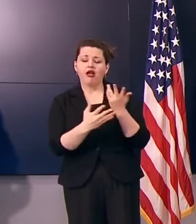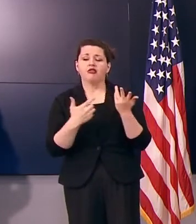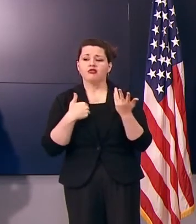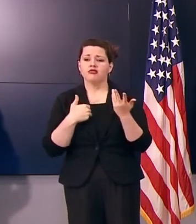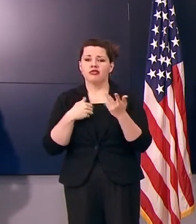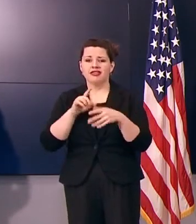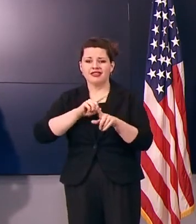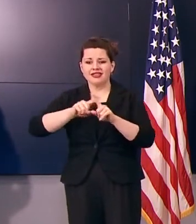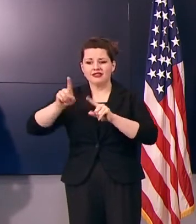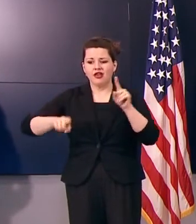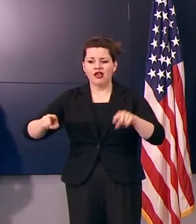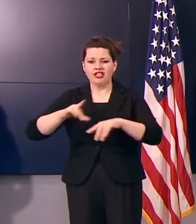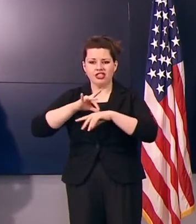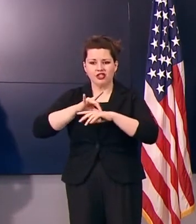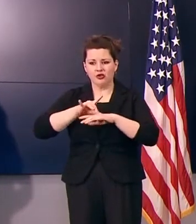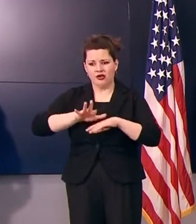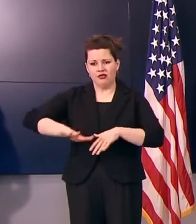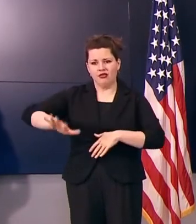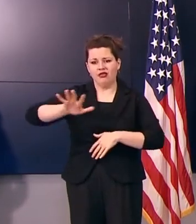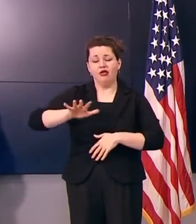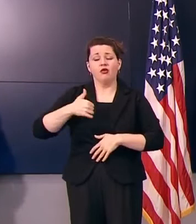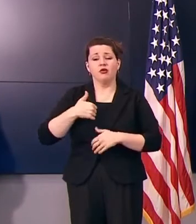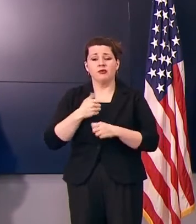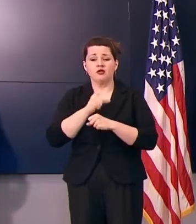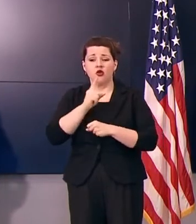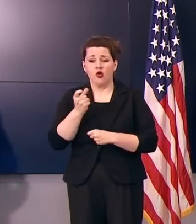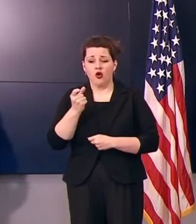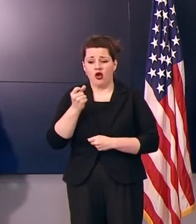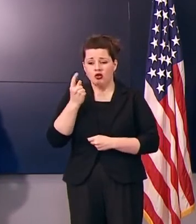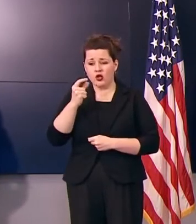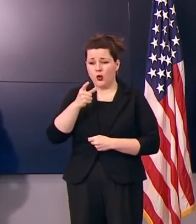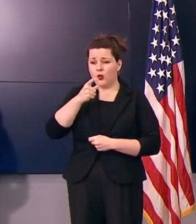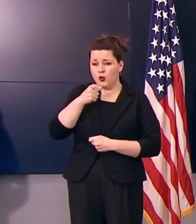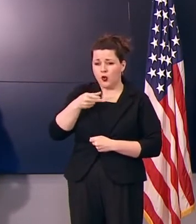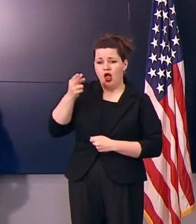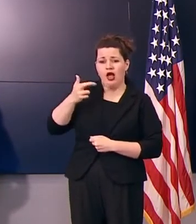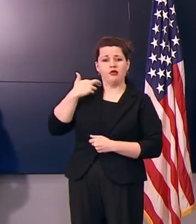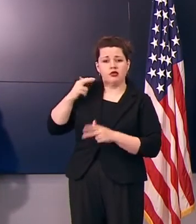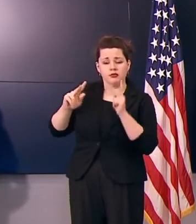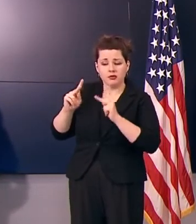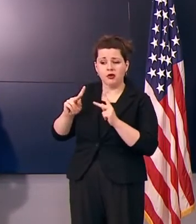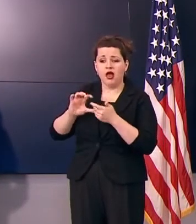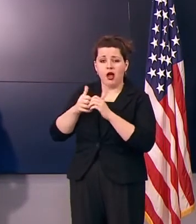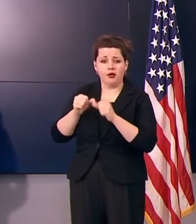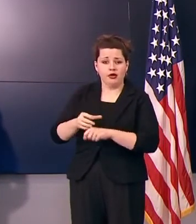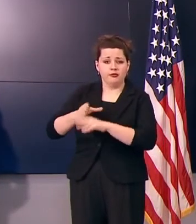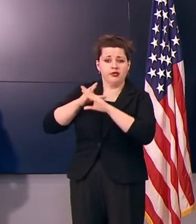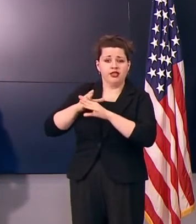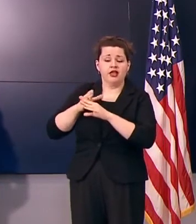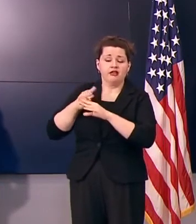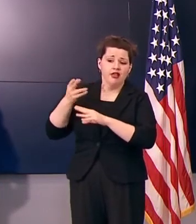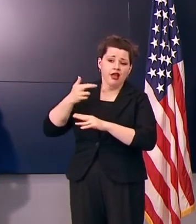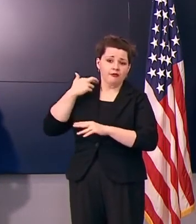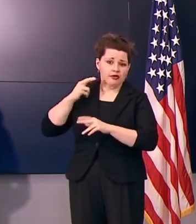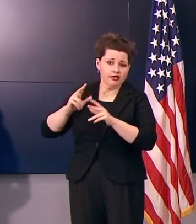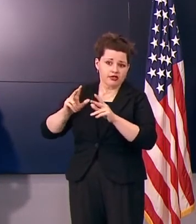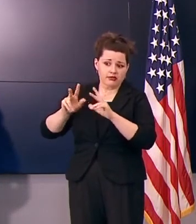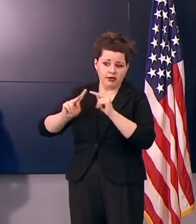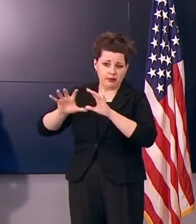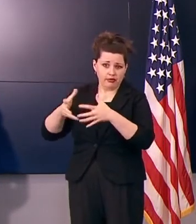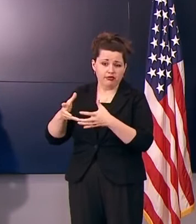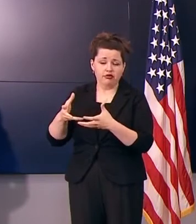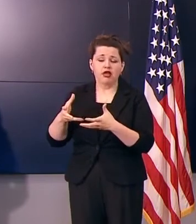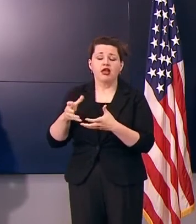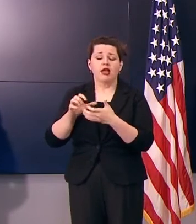We're making sure that we understand who people are who are at highest risk and how we can protect our most vulnerable populations. And we're